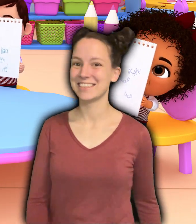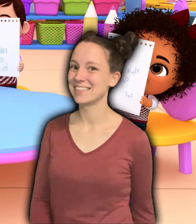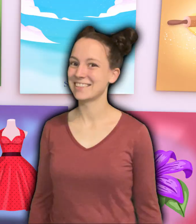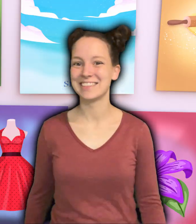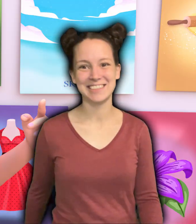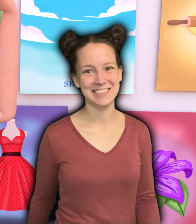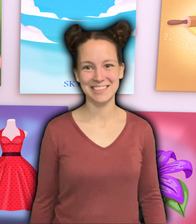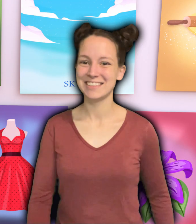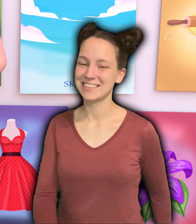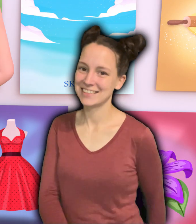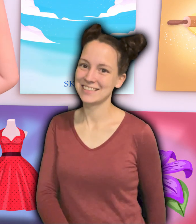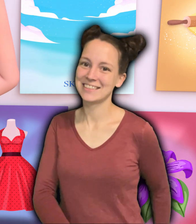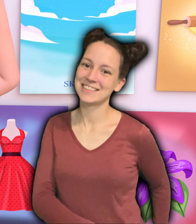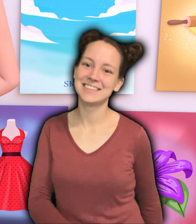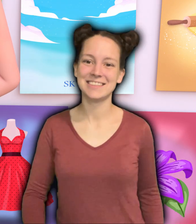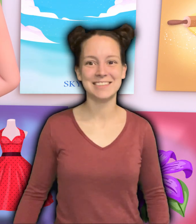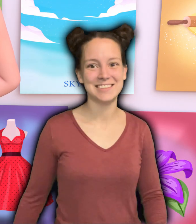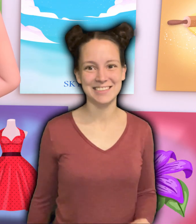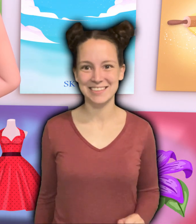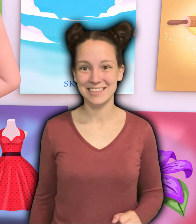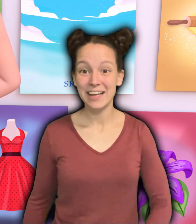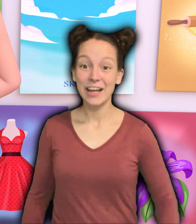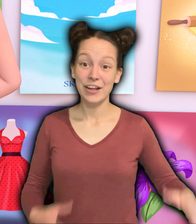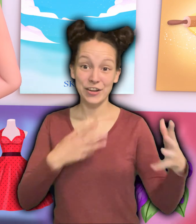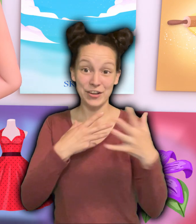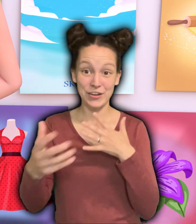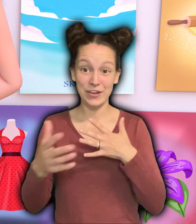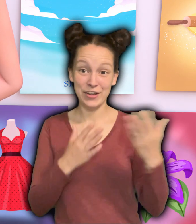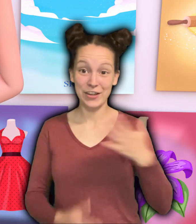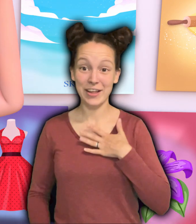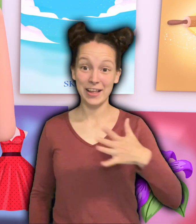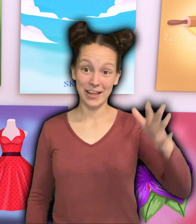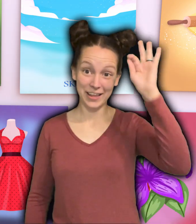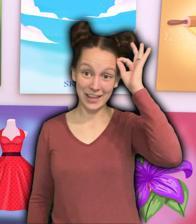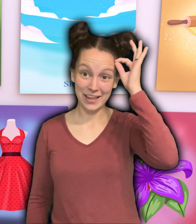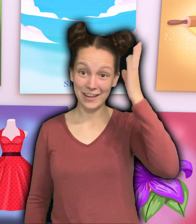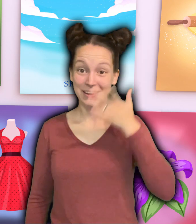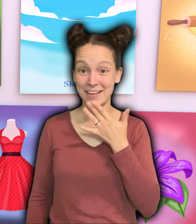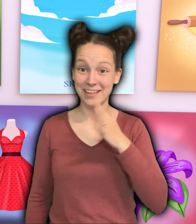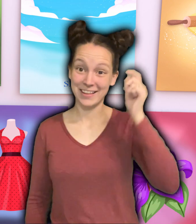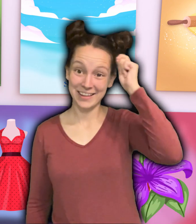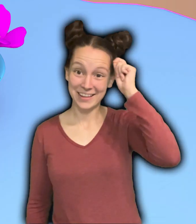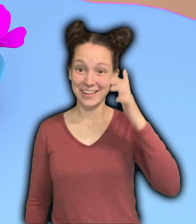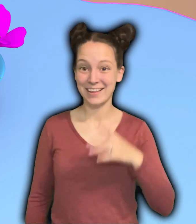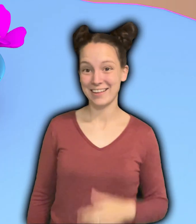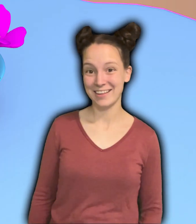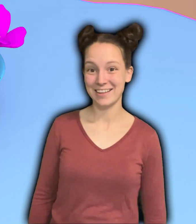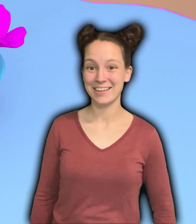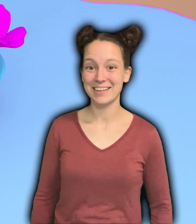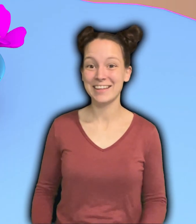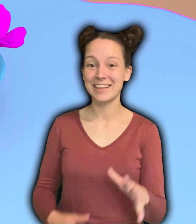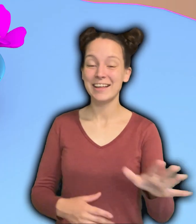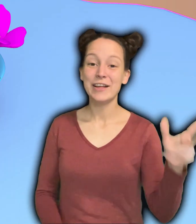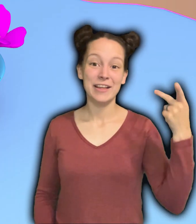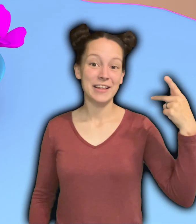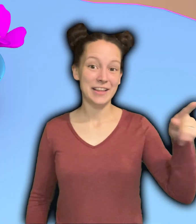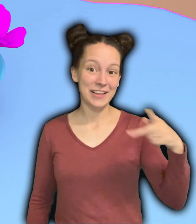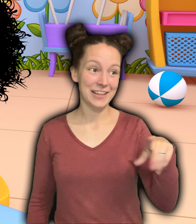Black is the color of my hair, of my hair Purple is the flower over there, over